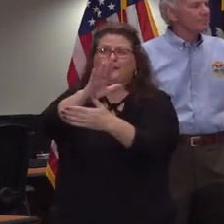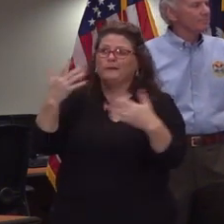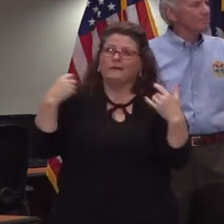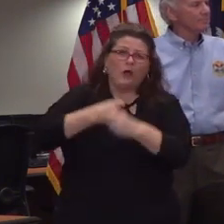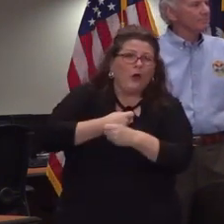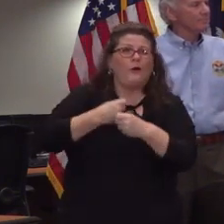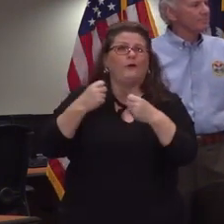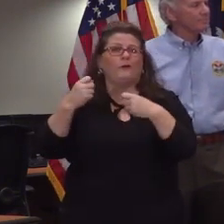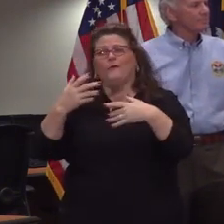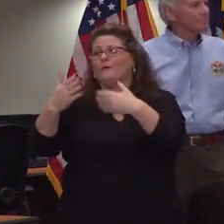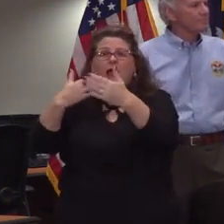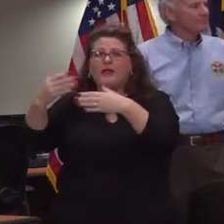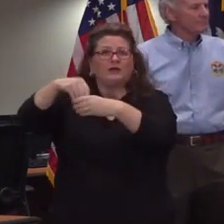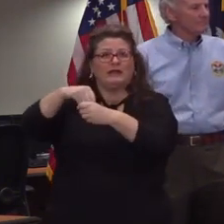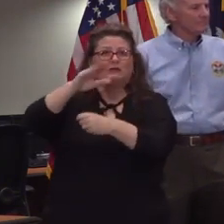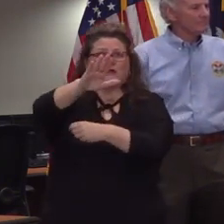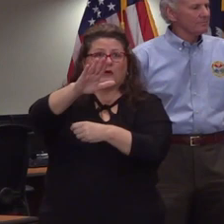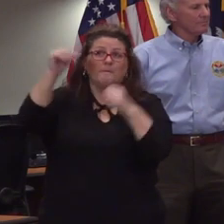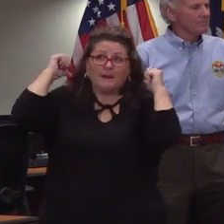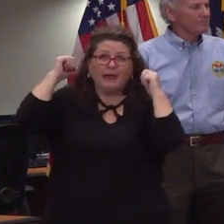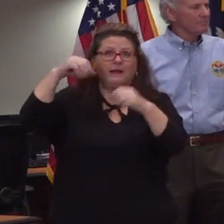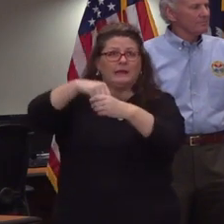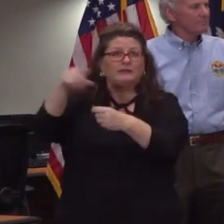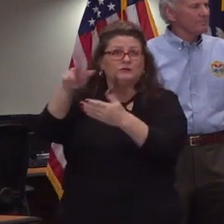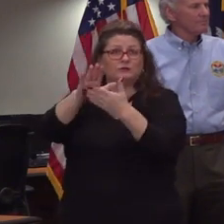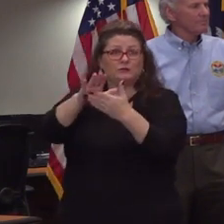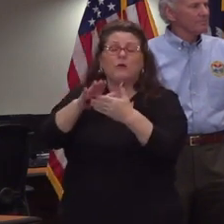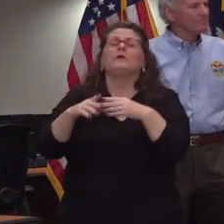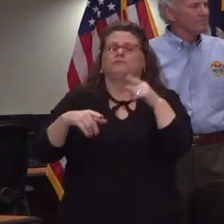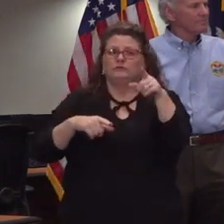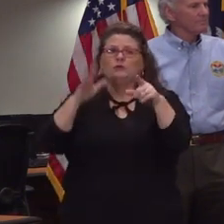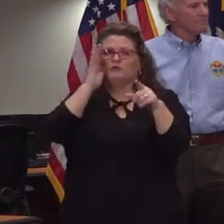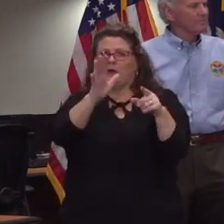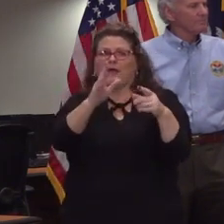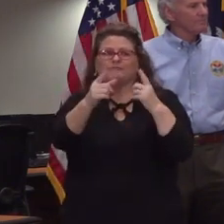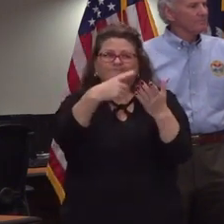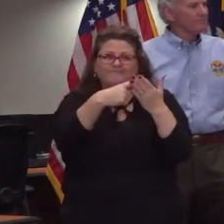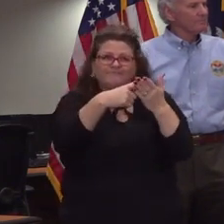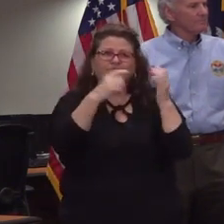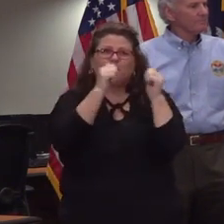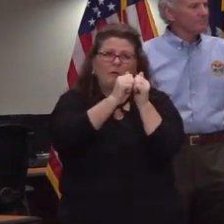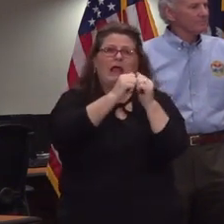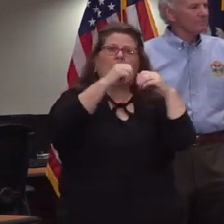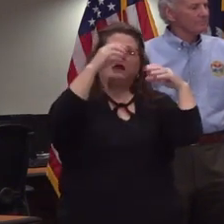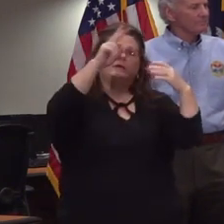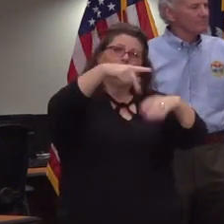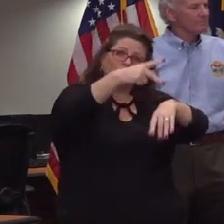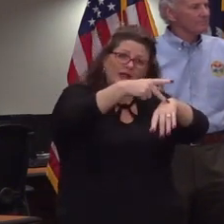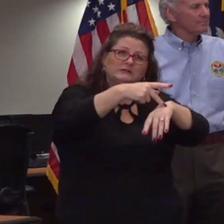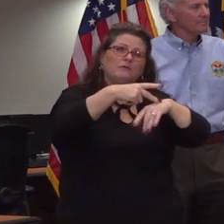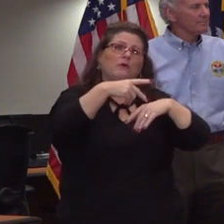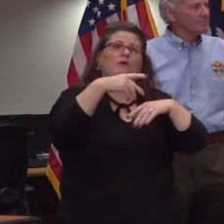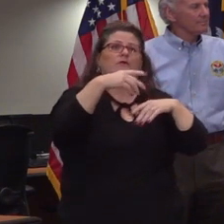classrooms you'll be working with your district officials your superintendents your principals in a very organized